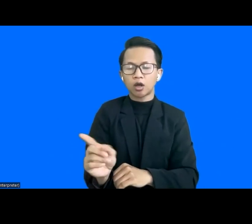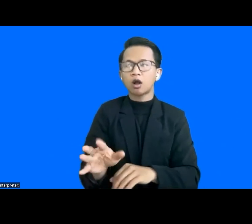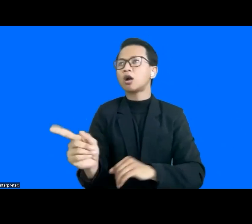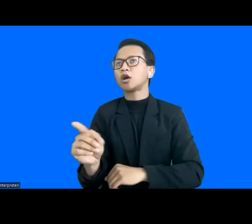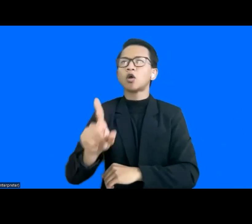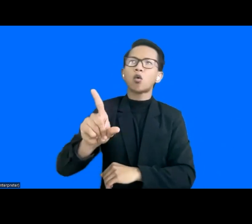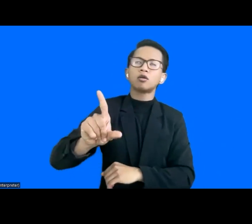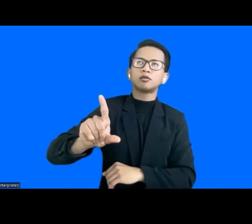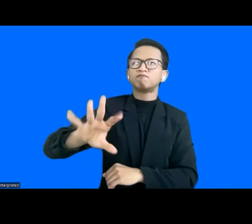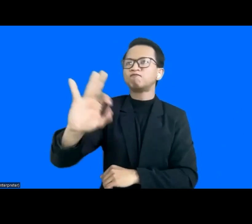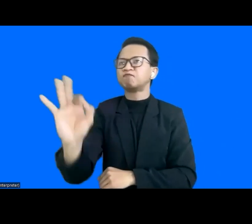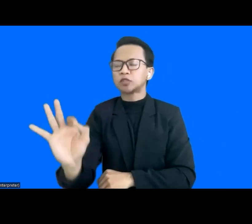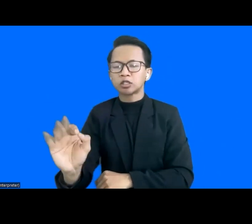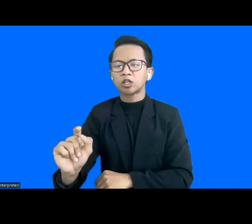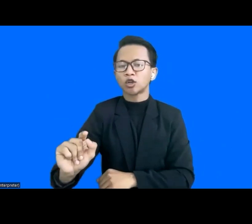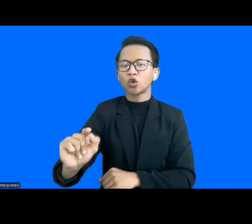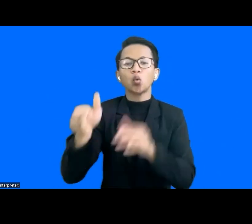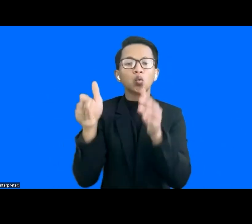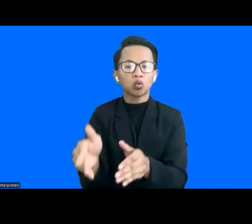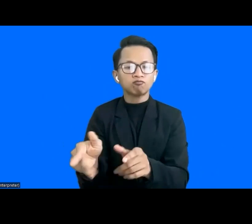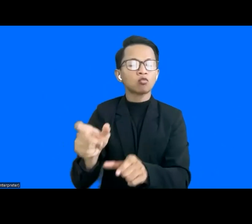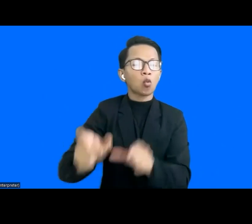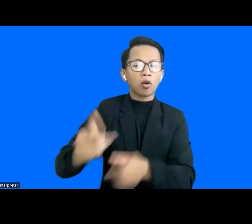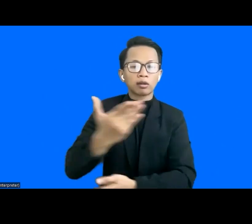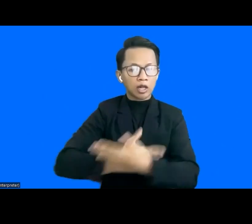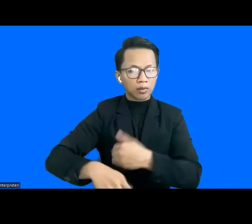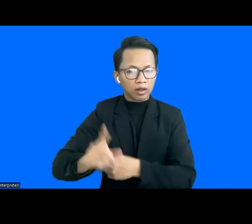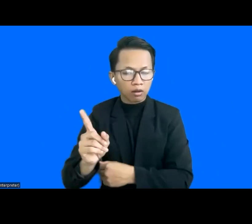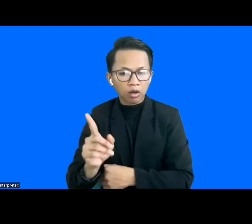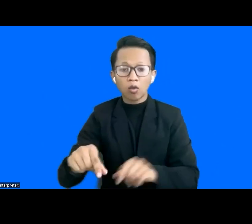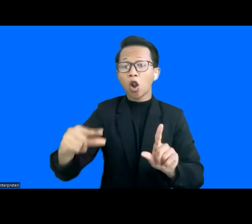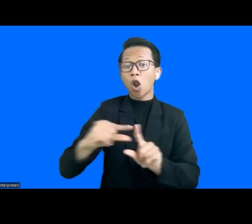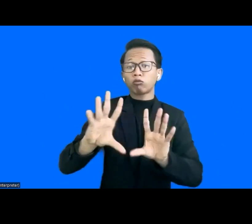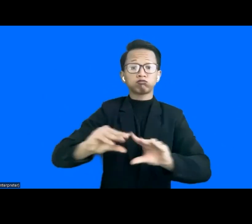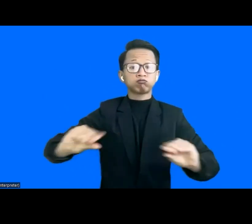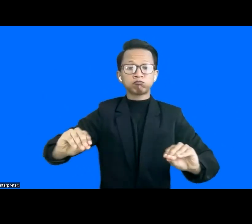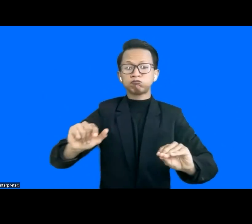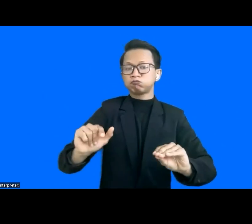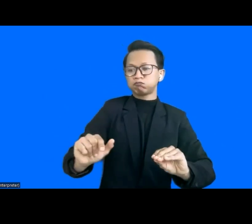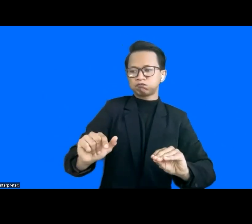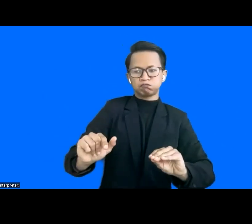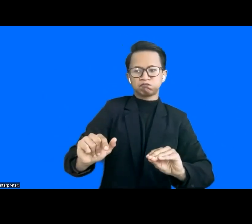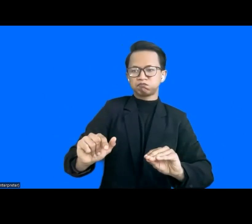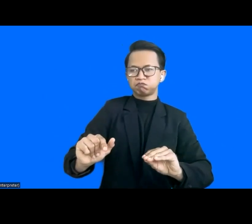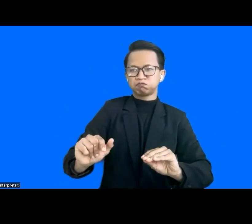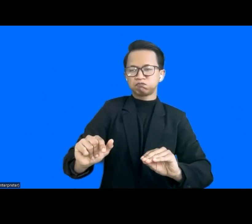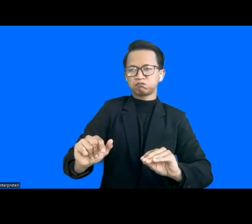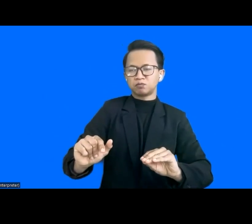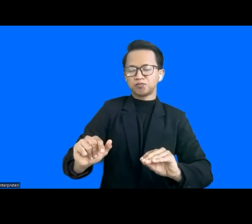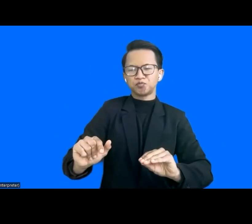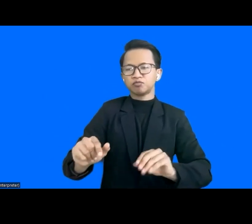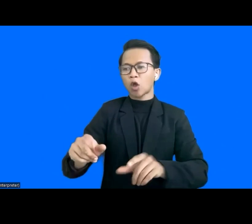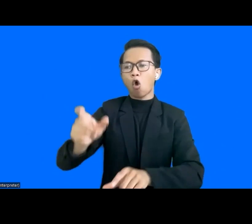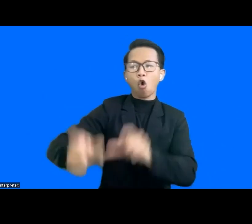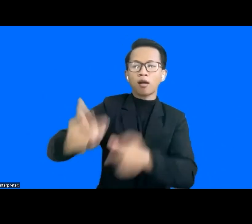every hundred employees. In the case, the company doesn't want to hire disabilities by themselves. They